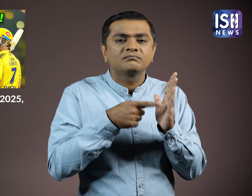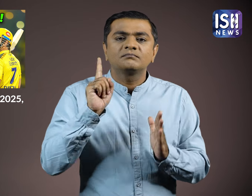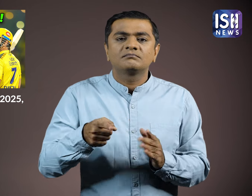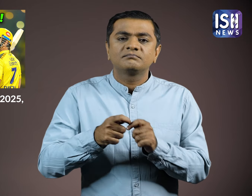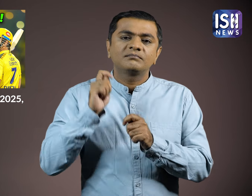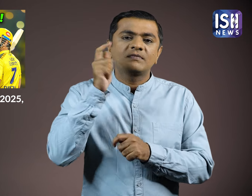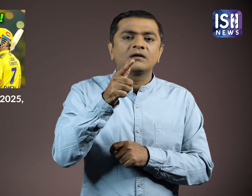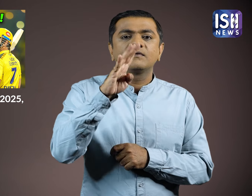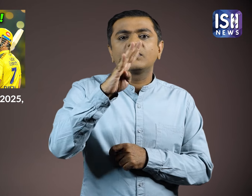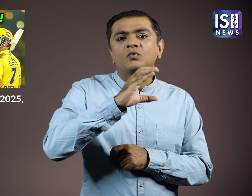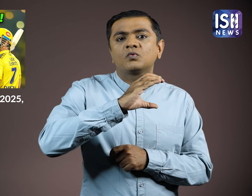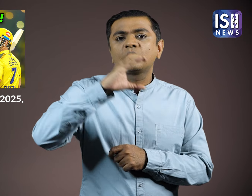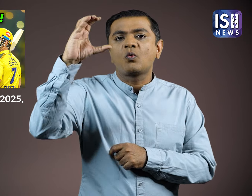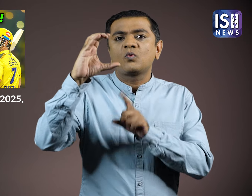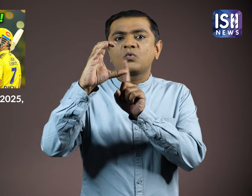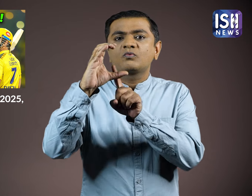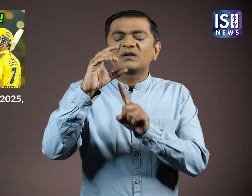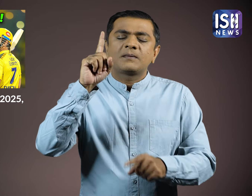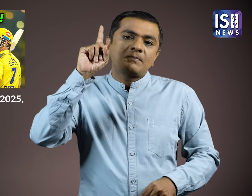teams can retain uncapped players for Rs 4 crore.